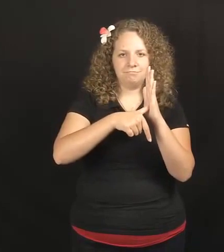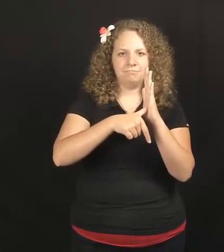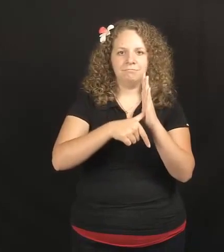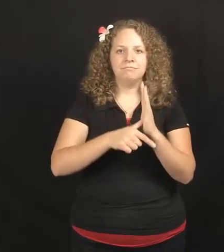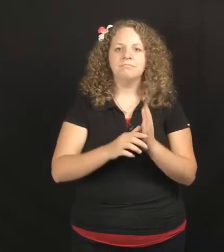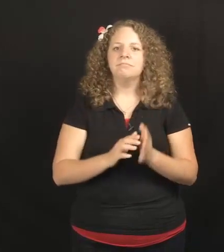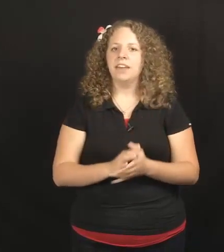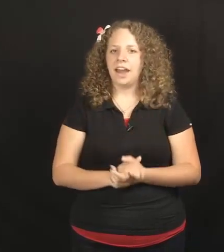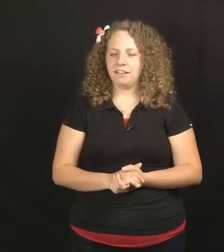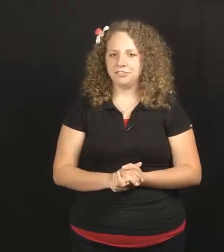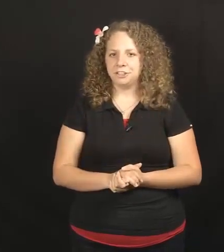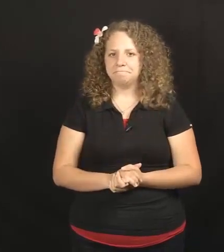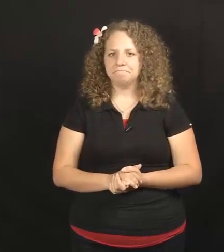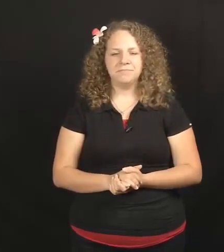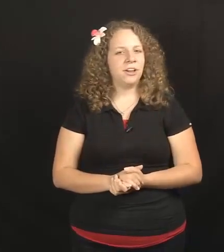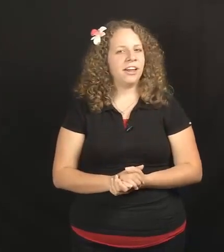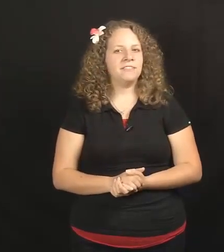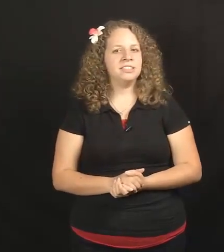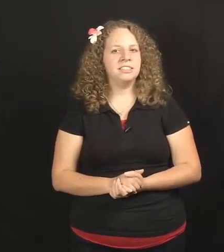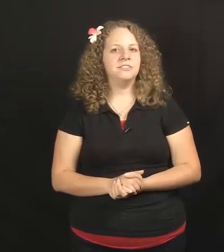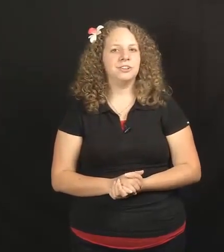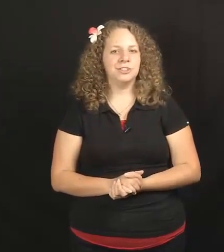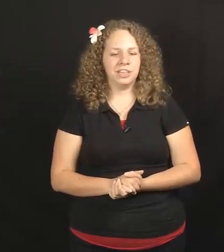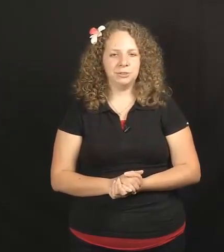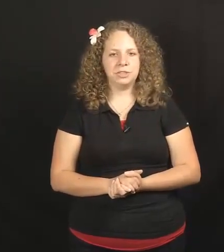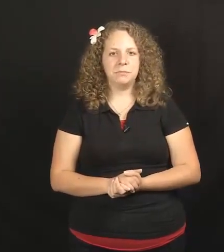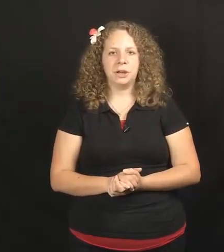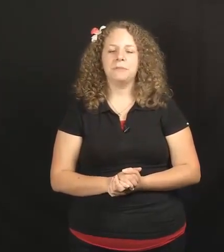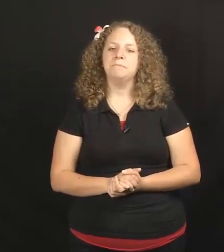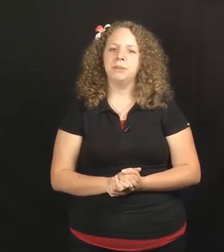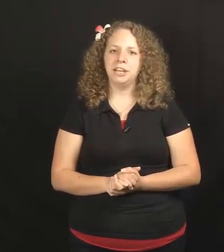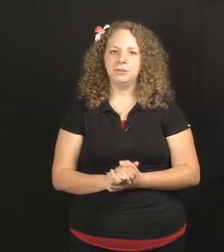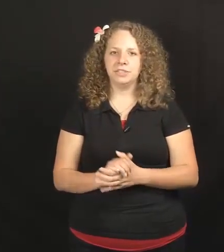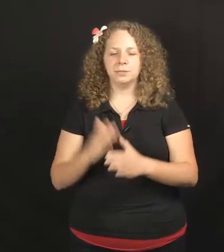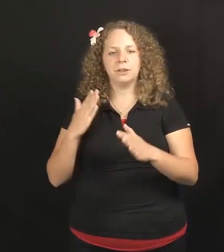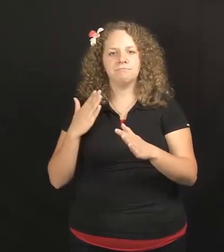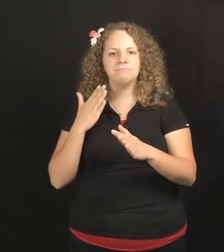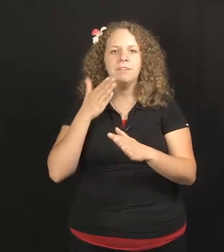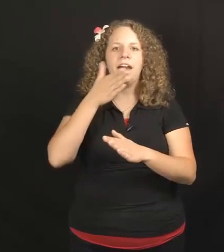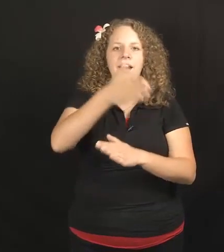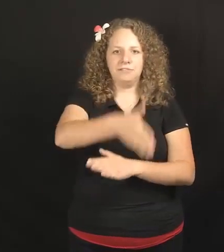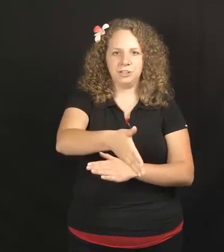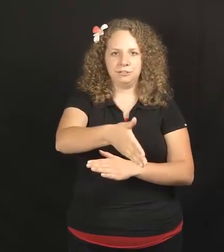After After I haven't seen the version they use in the book, but I use this one. After